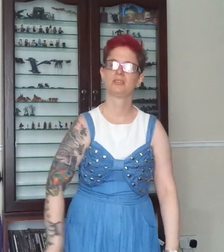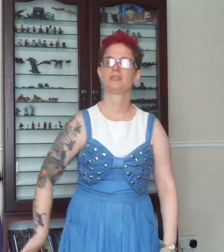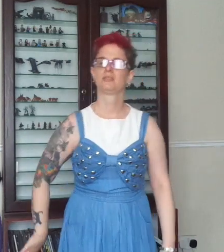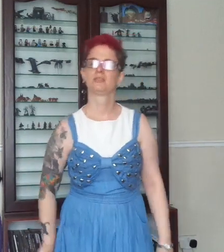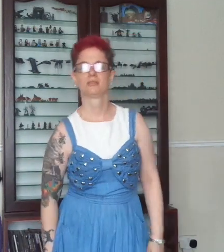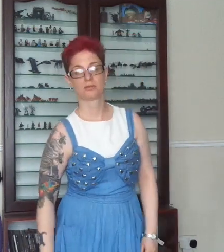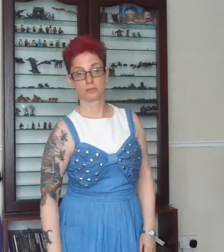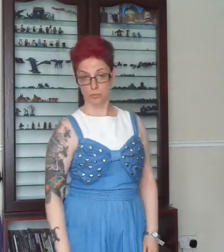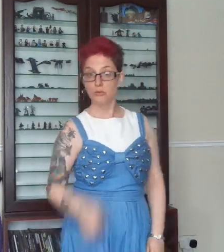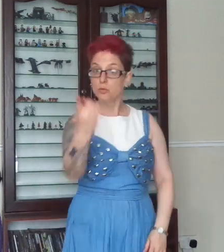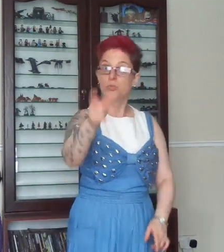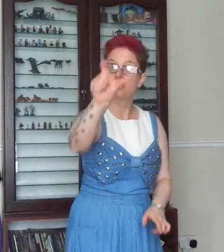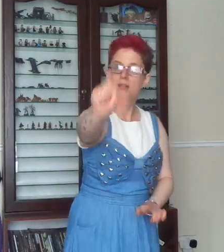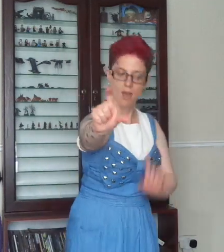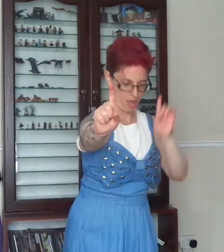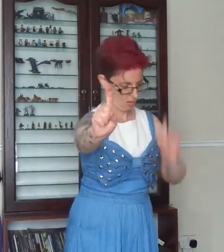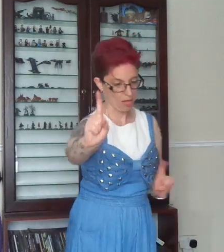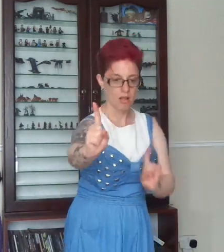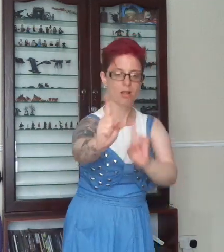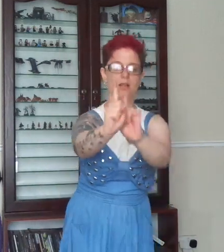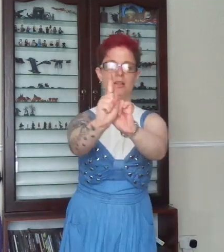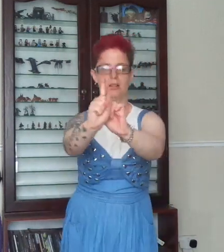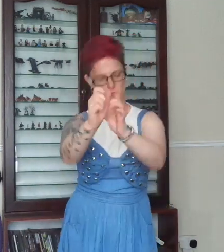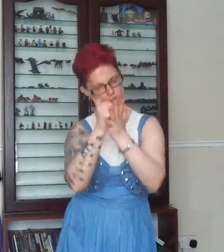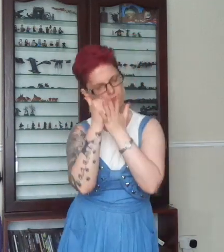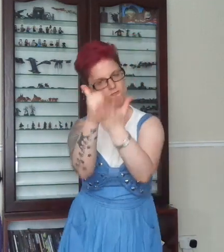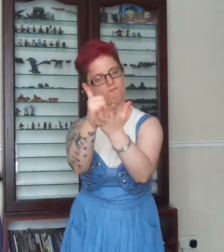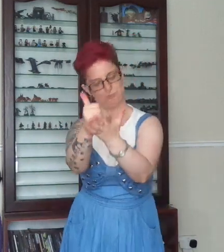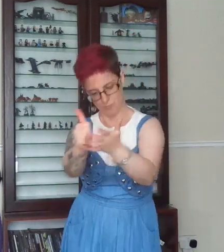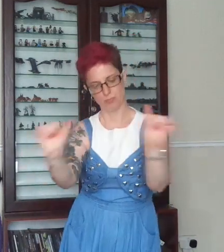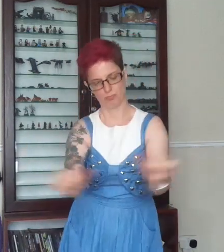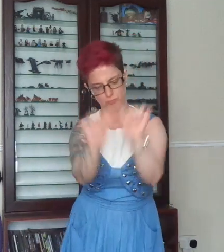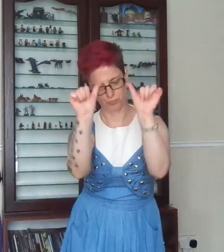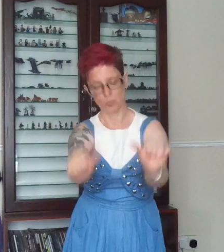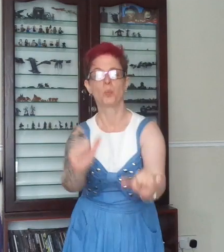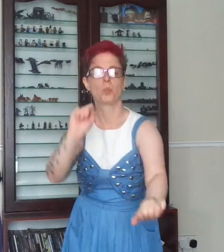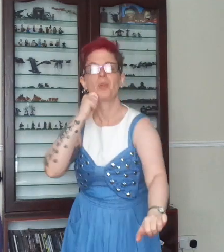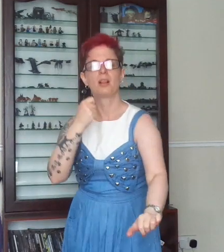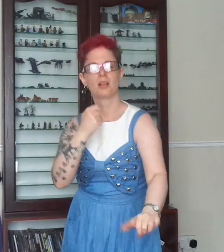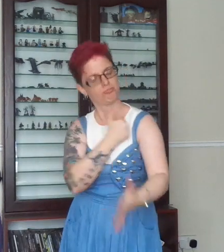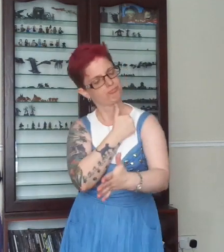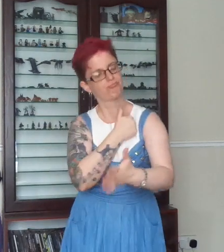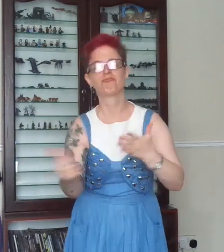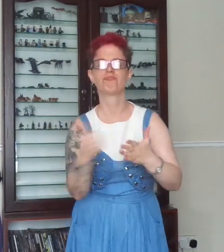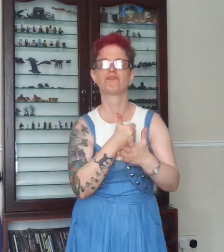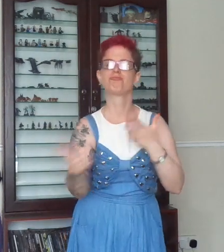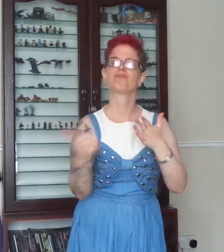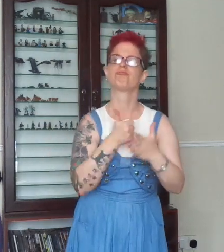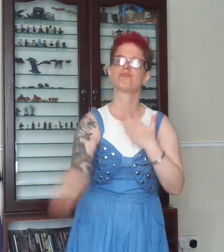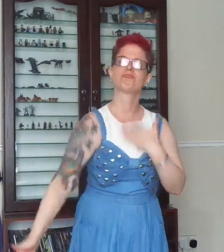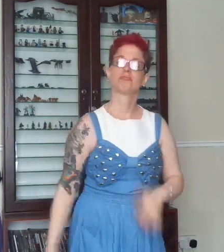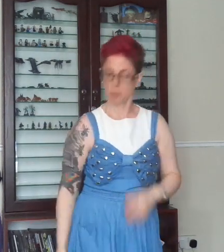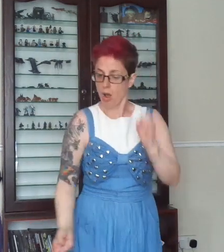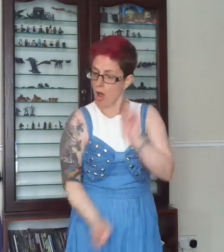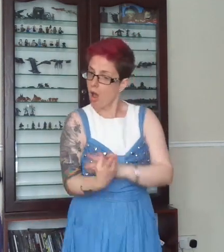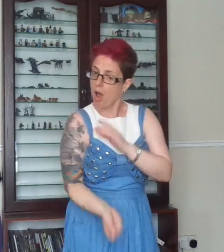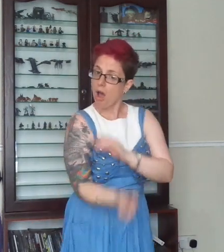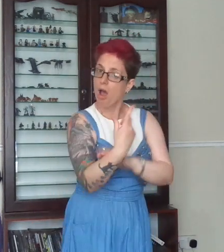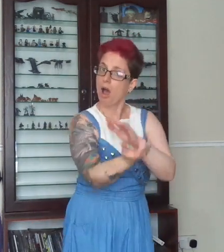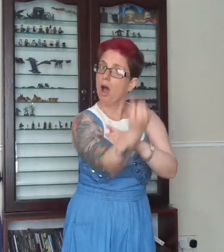just stay where you are And I'll always hold your hand in the car And there'll be days when it's difficult But I ask you to